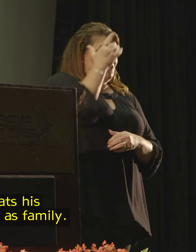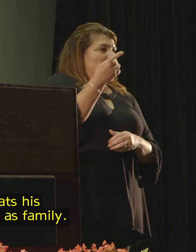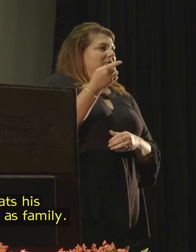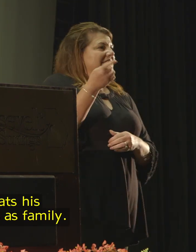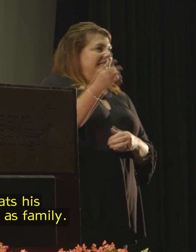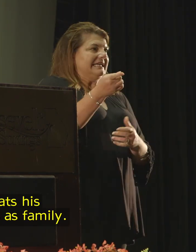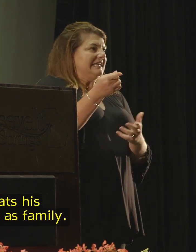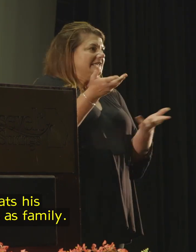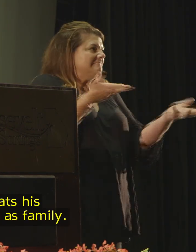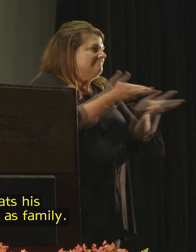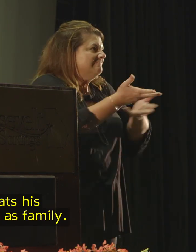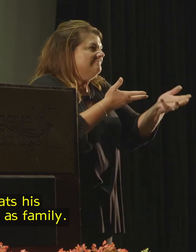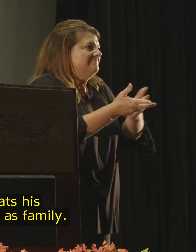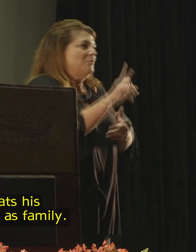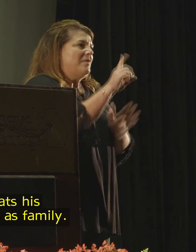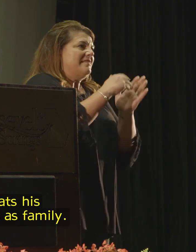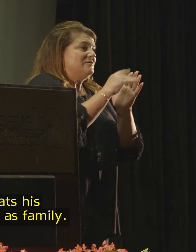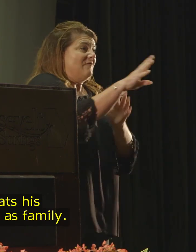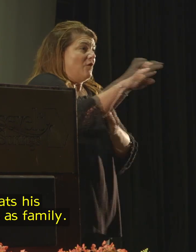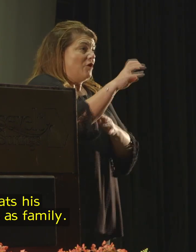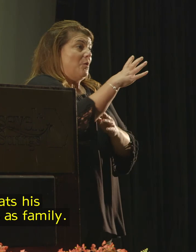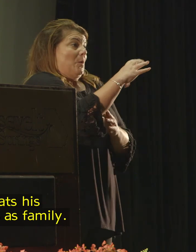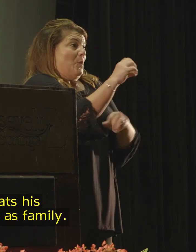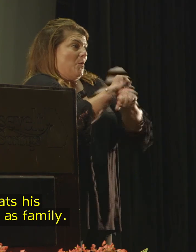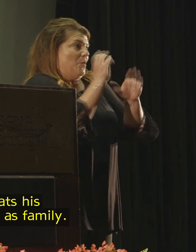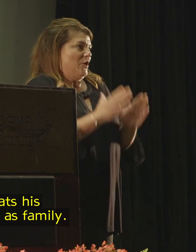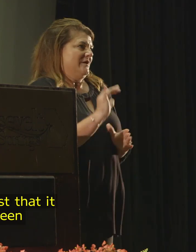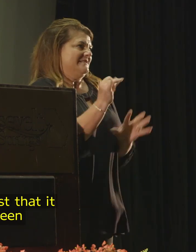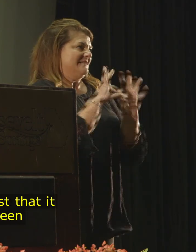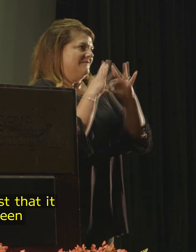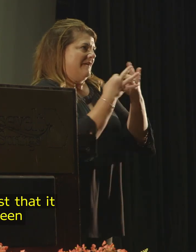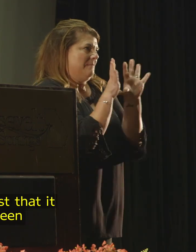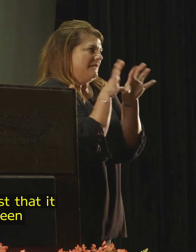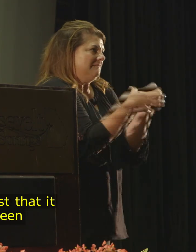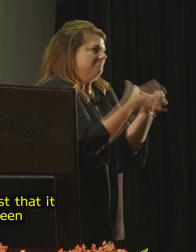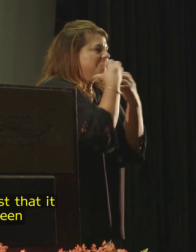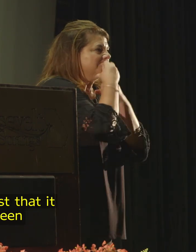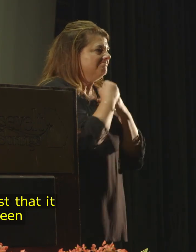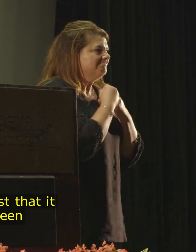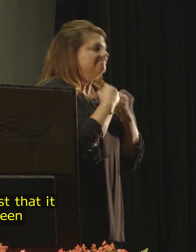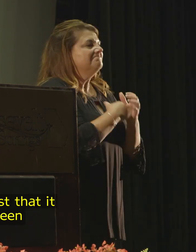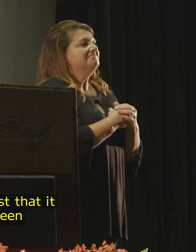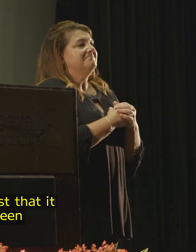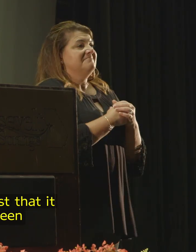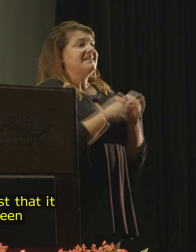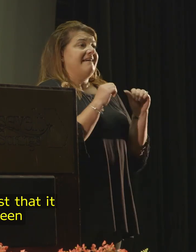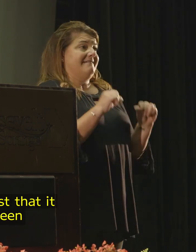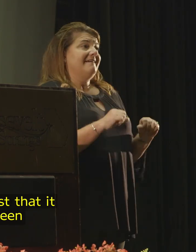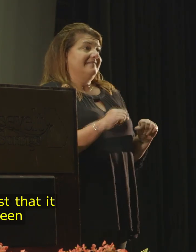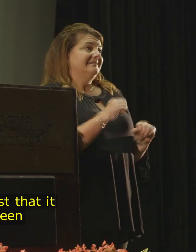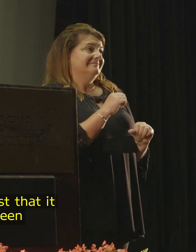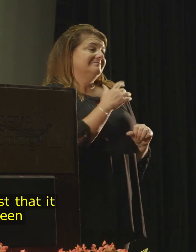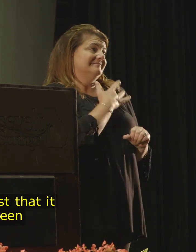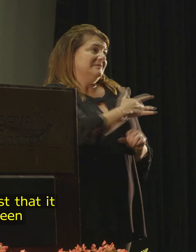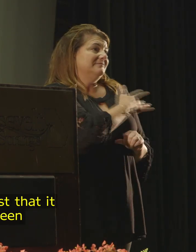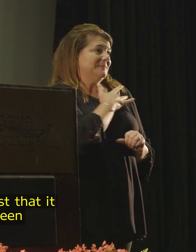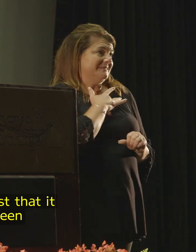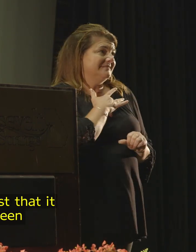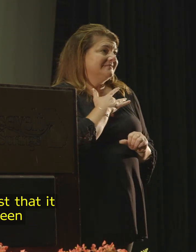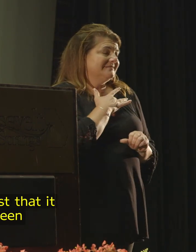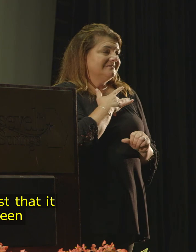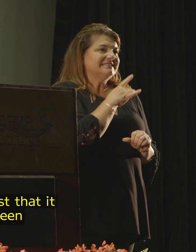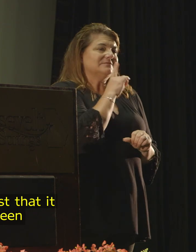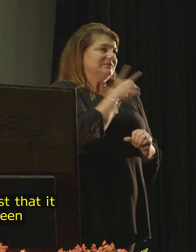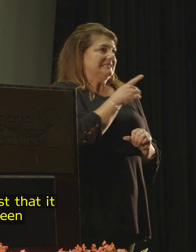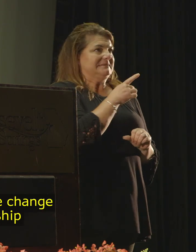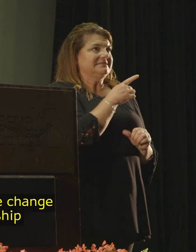1,400 coworkers as family. And I can attest that it has just